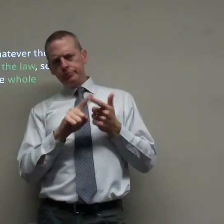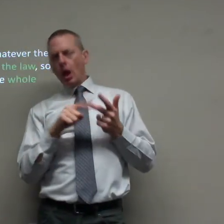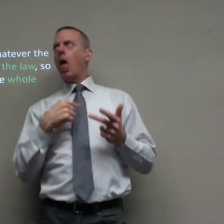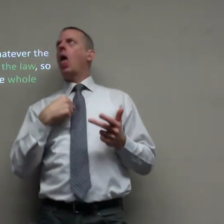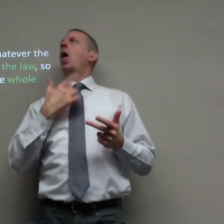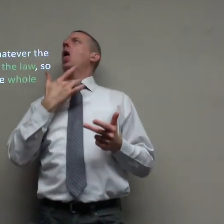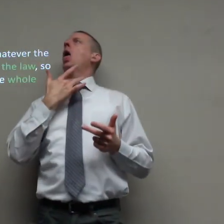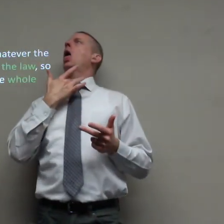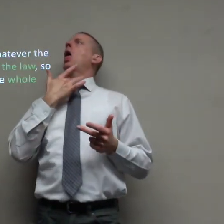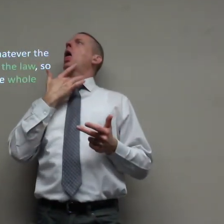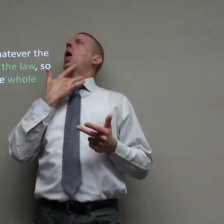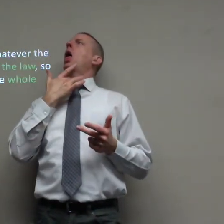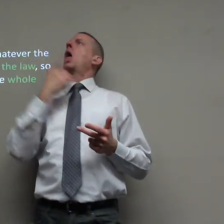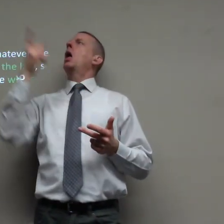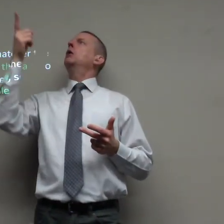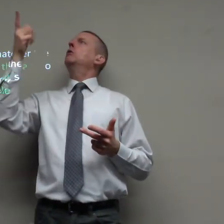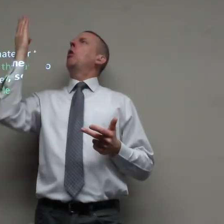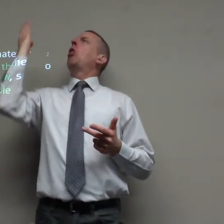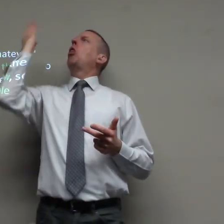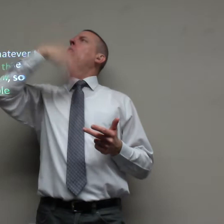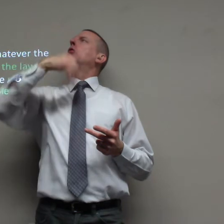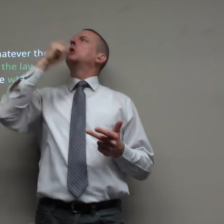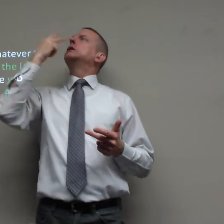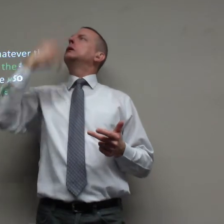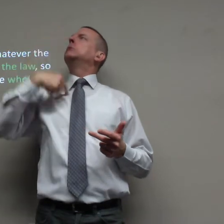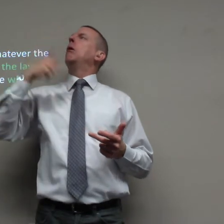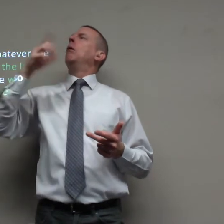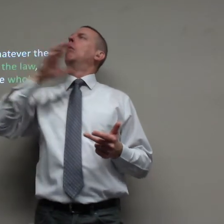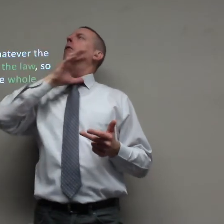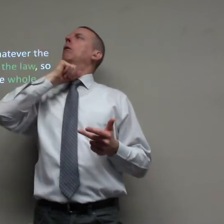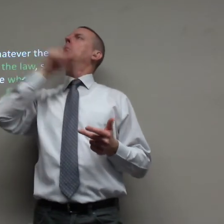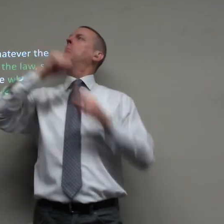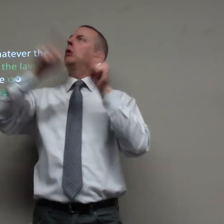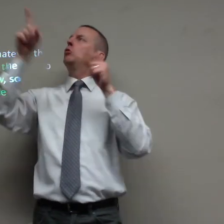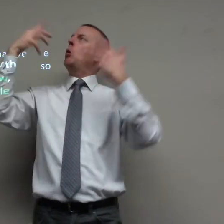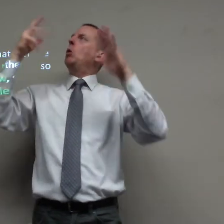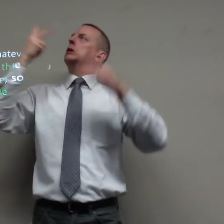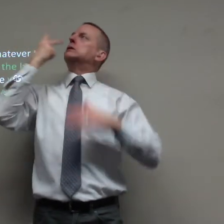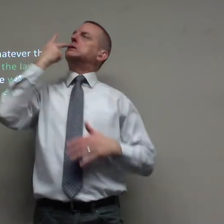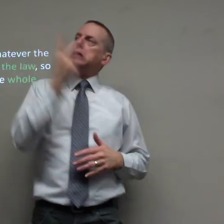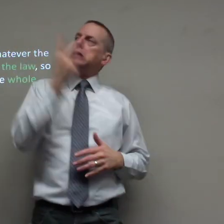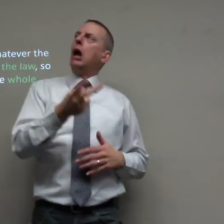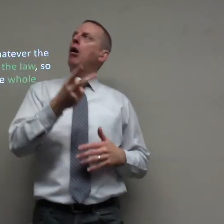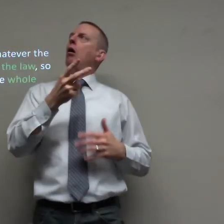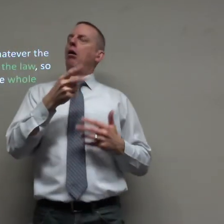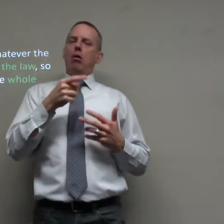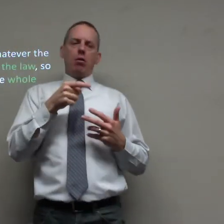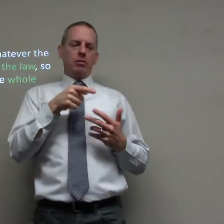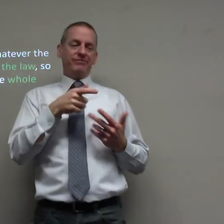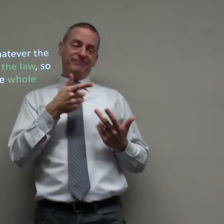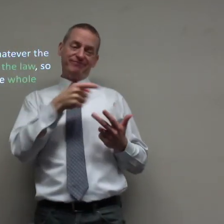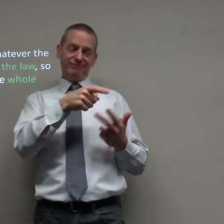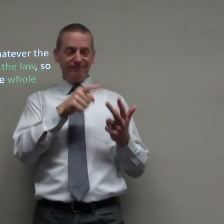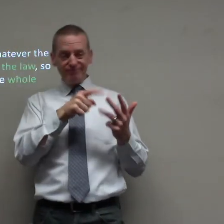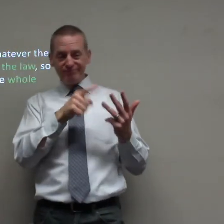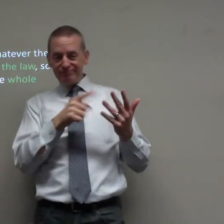he'll ask us why did we do all these different things and we'll think oh well we thought you couldn't see that but he already